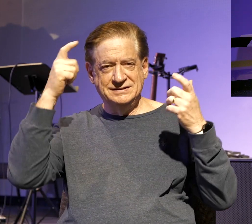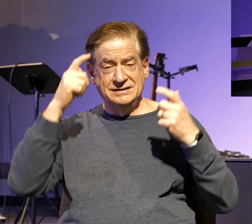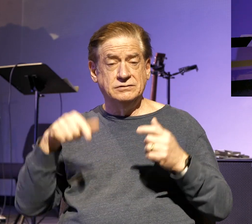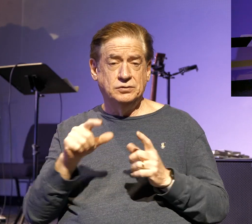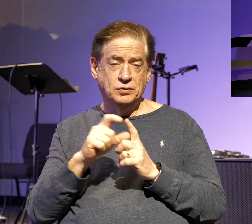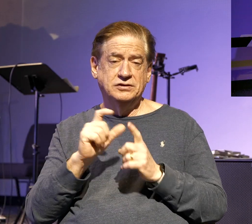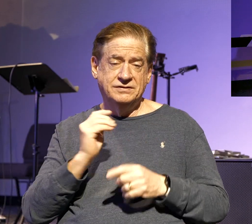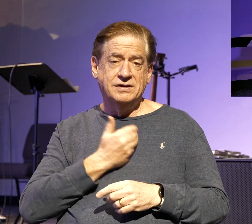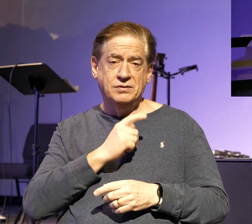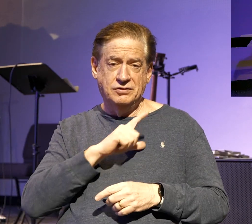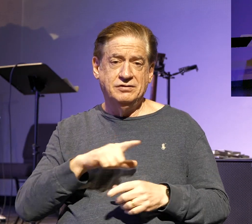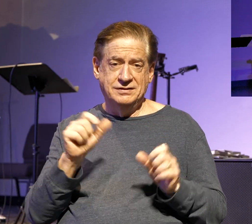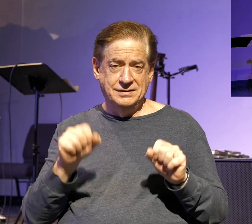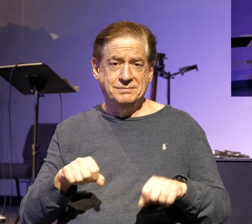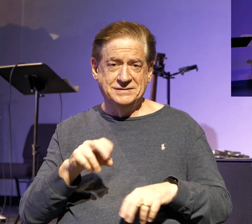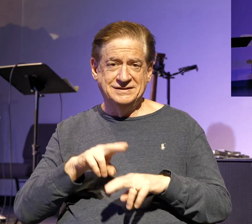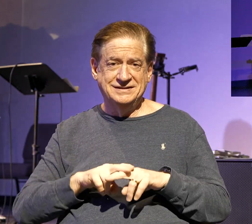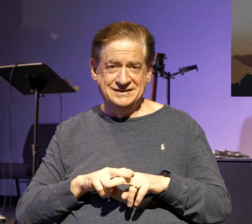Lord. You may be seated.